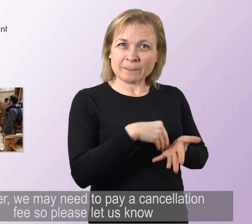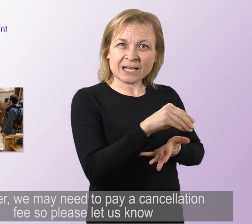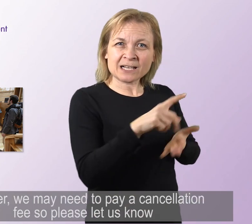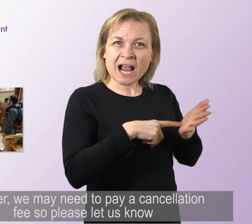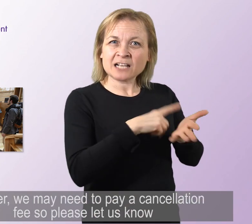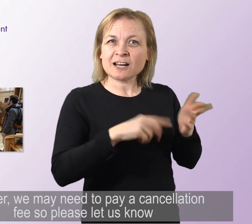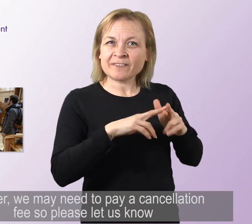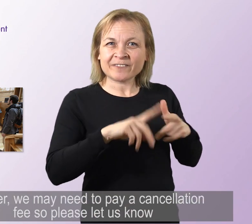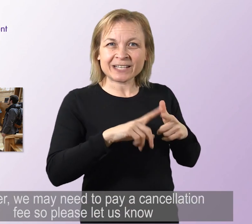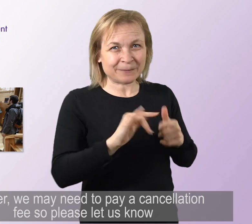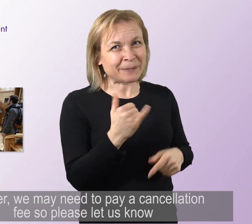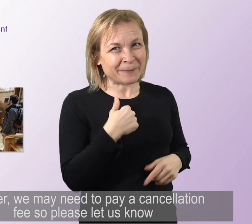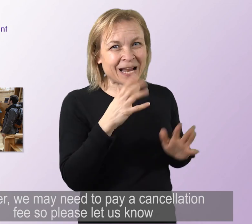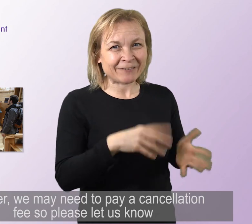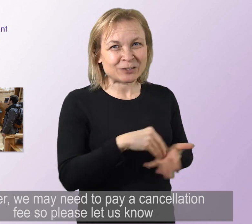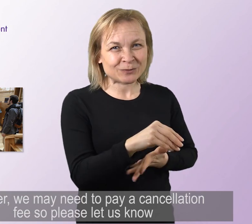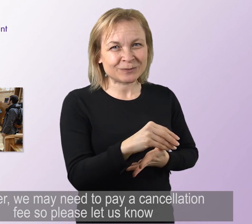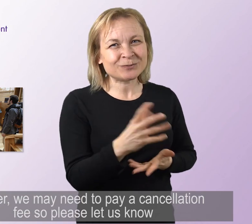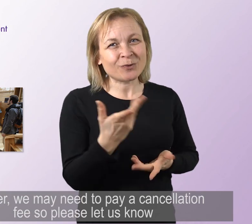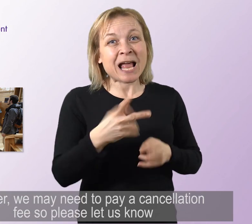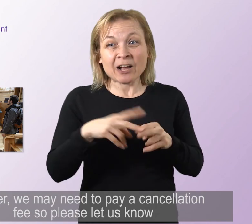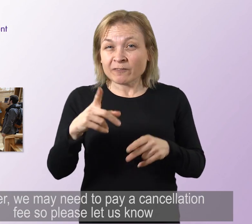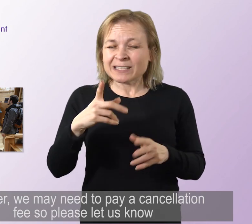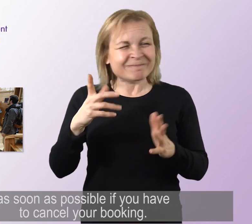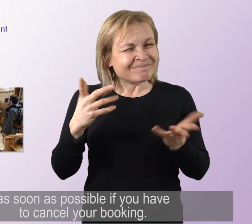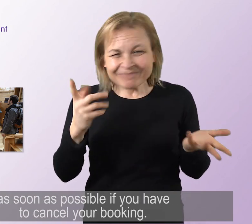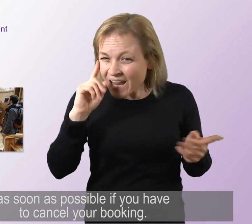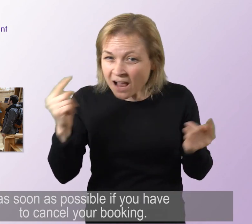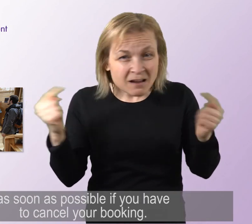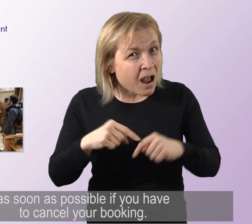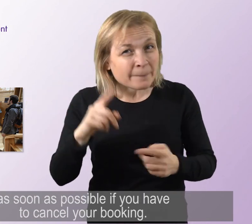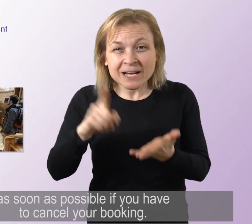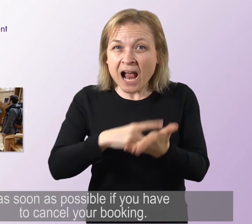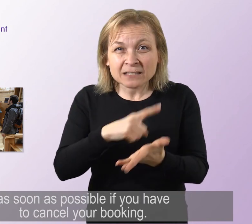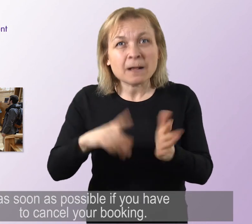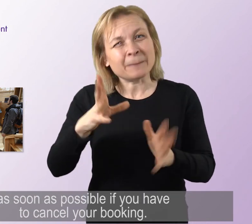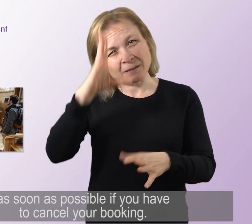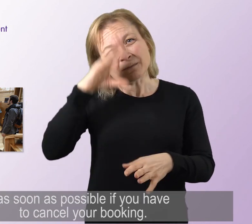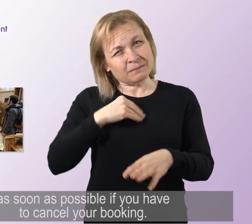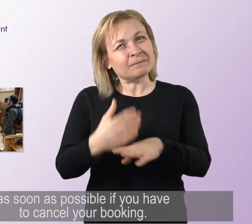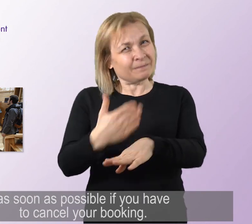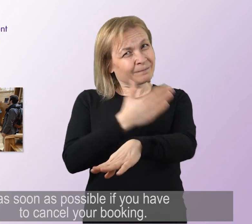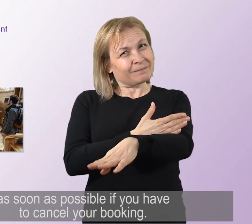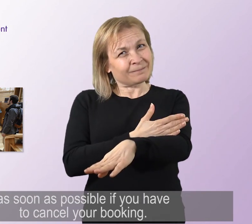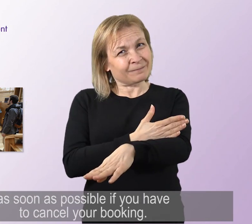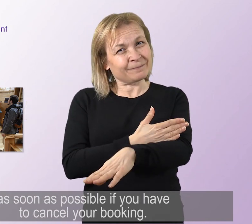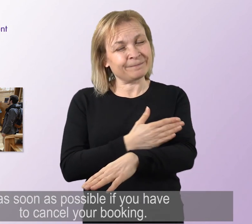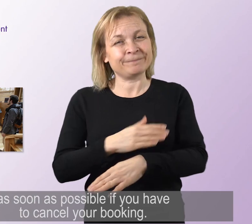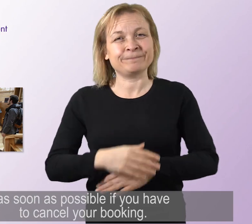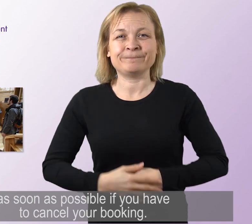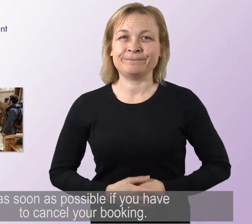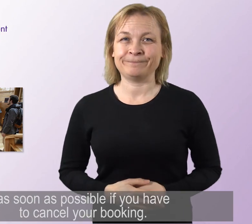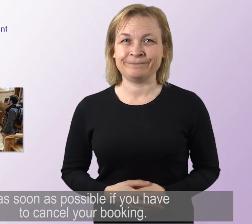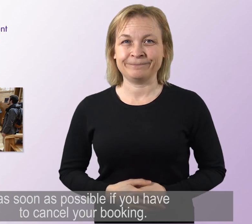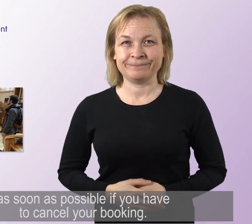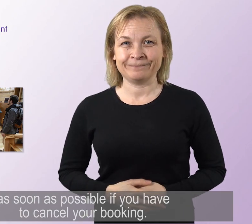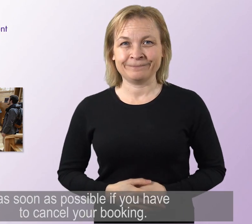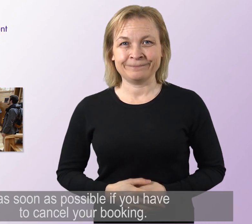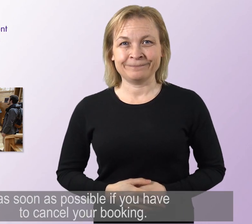cancellation fee So please let us know as soon as possible if you have to cancel your booking If you would like us to